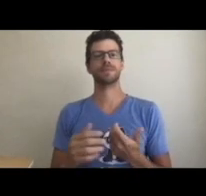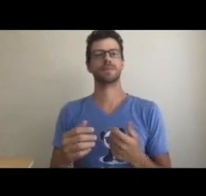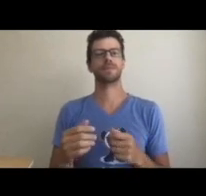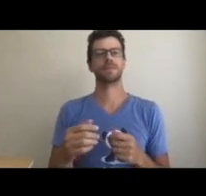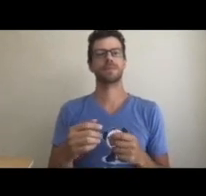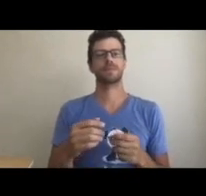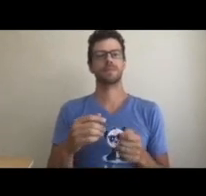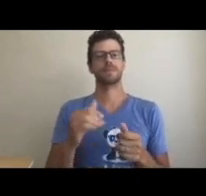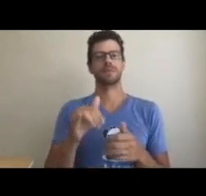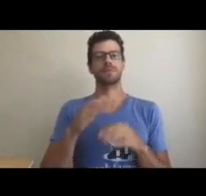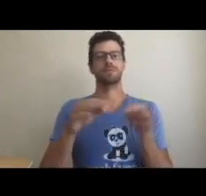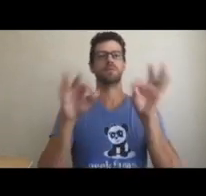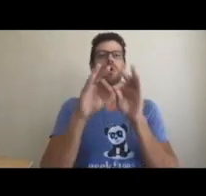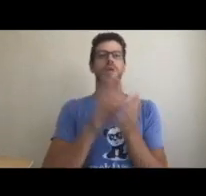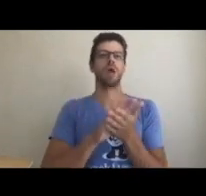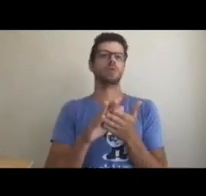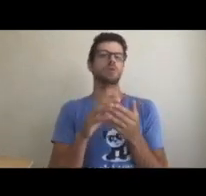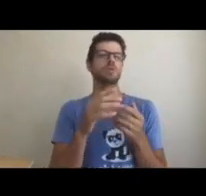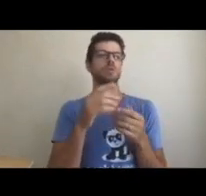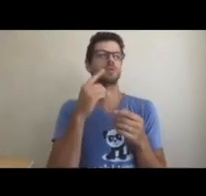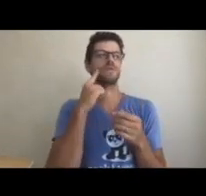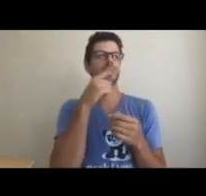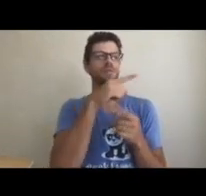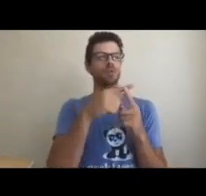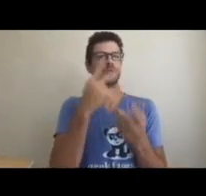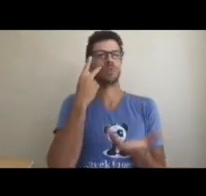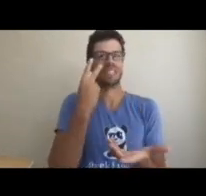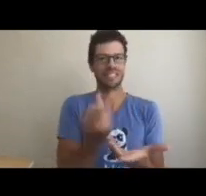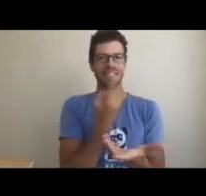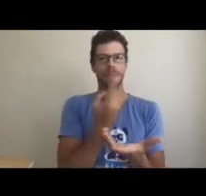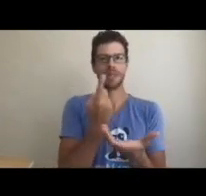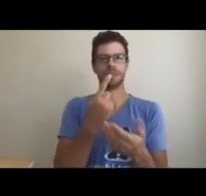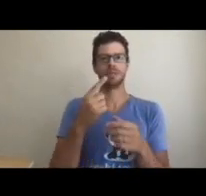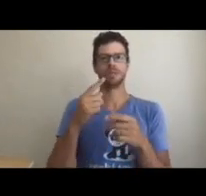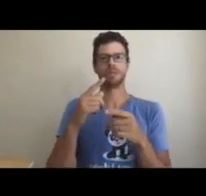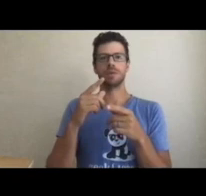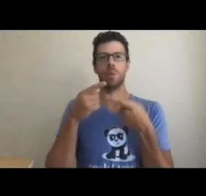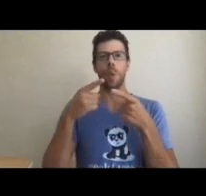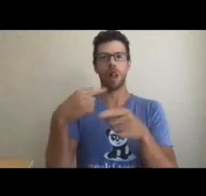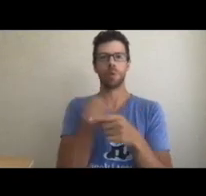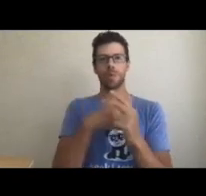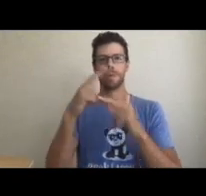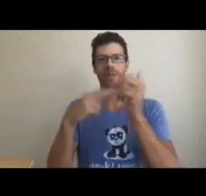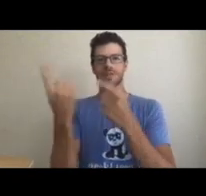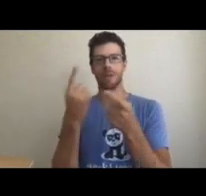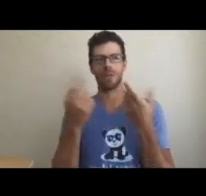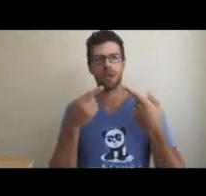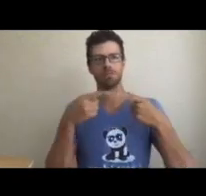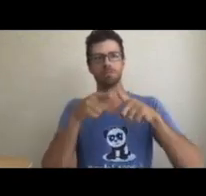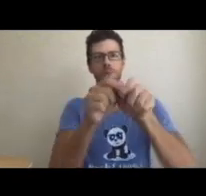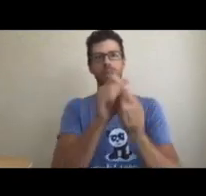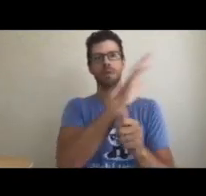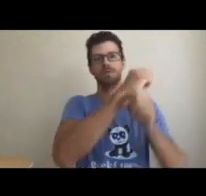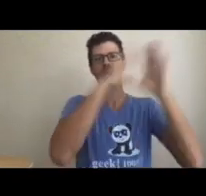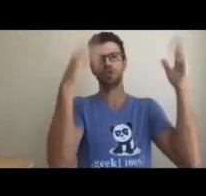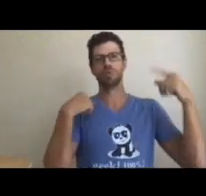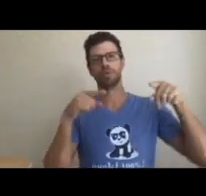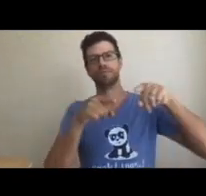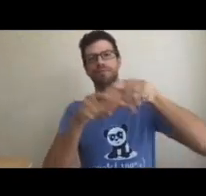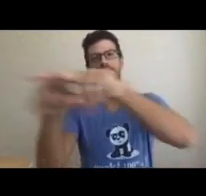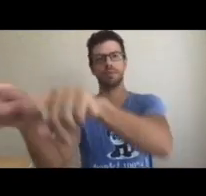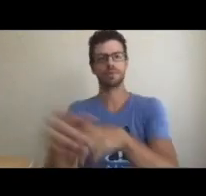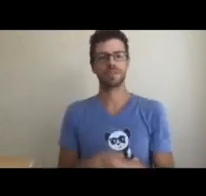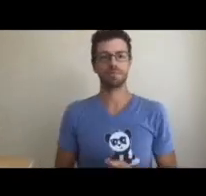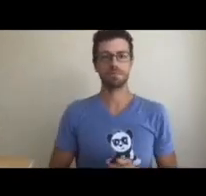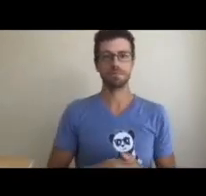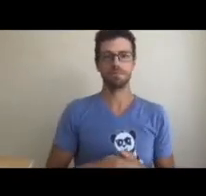early customers. Why just the minimums? Because when we deliver the minimums to customers and they experience using